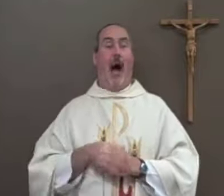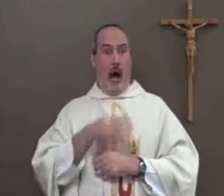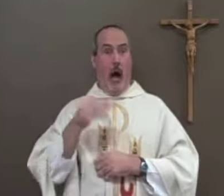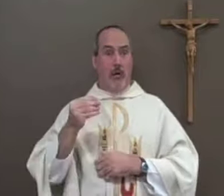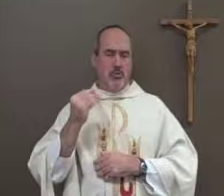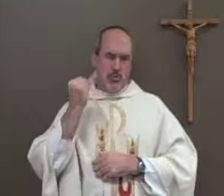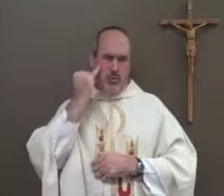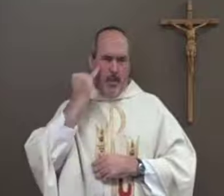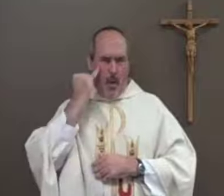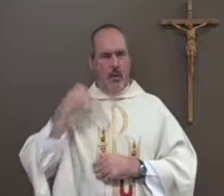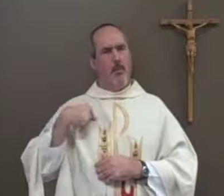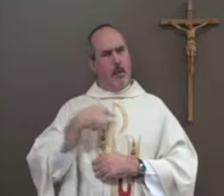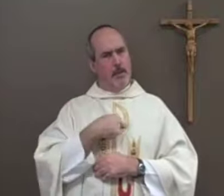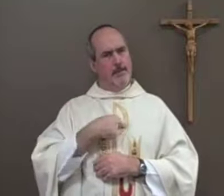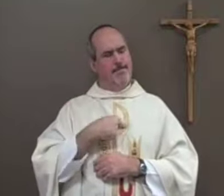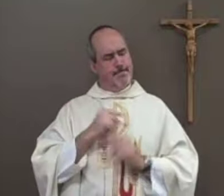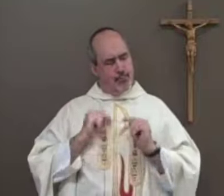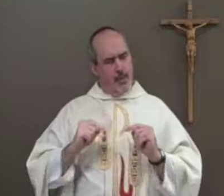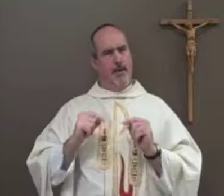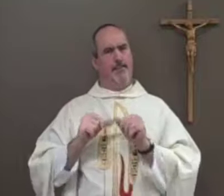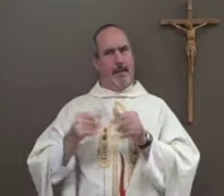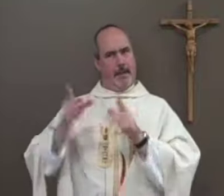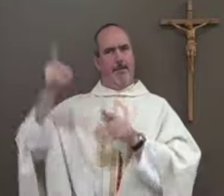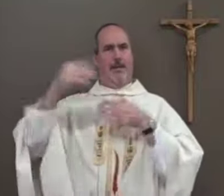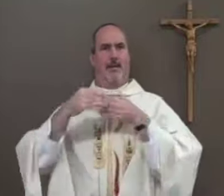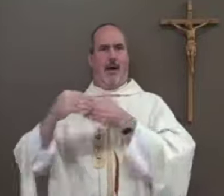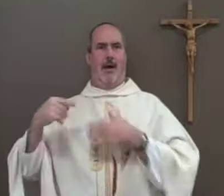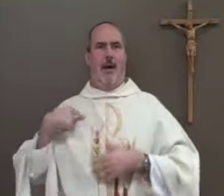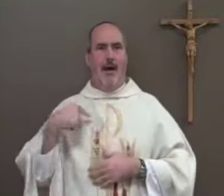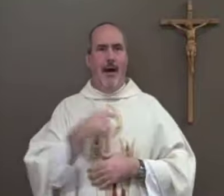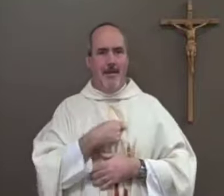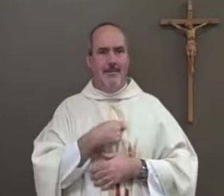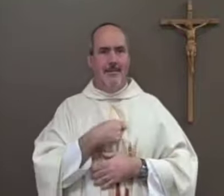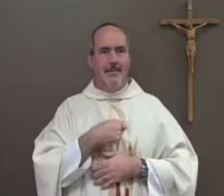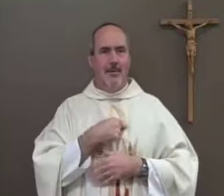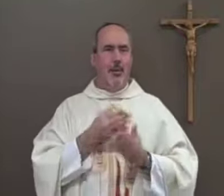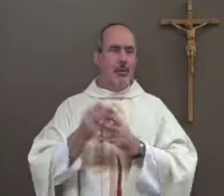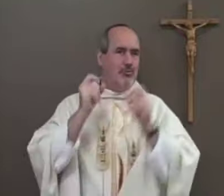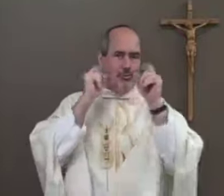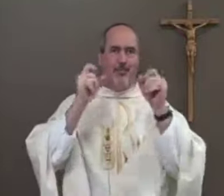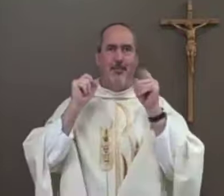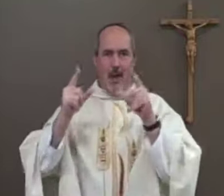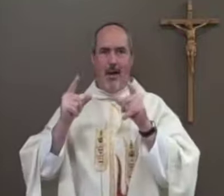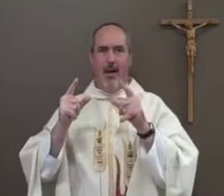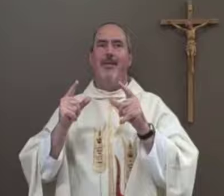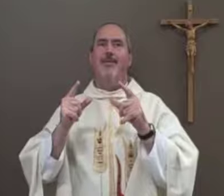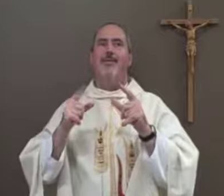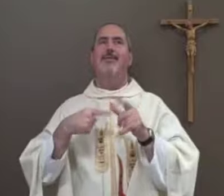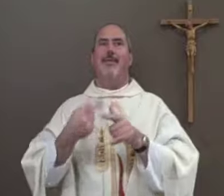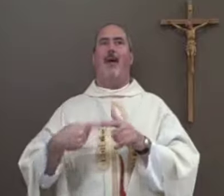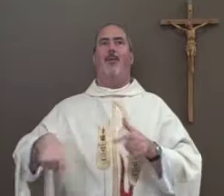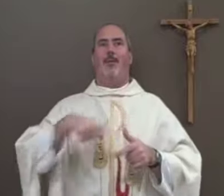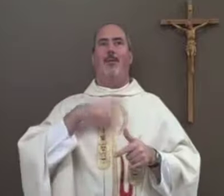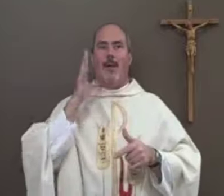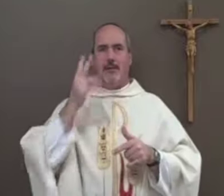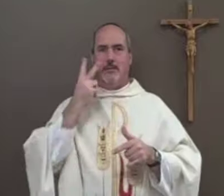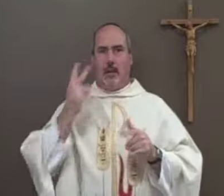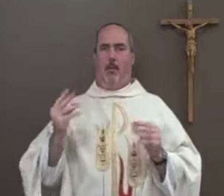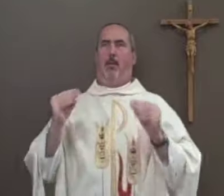His plan was right. So I suppose we can try to let God lead us and help us get through those surprises.